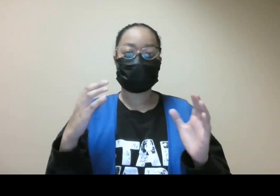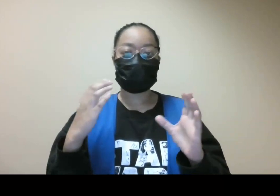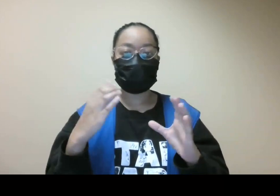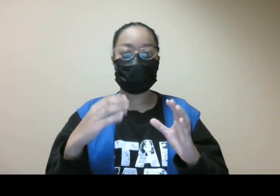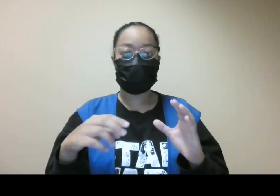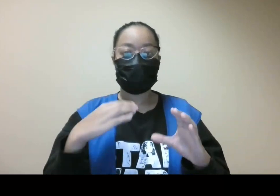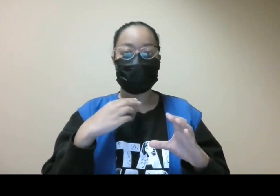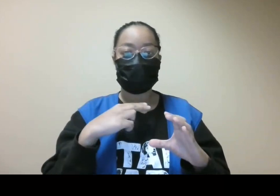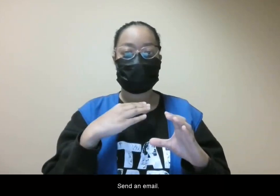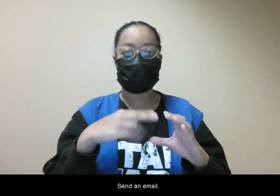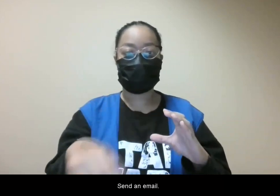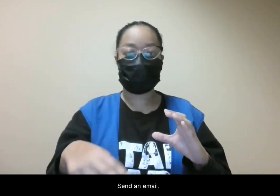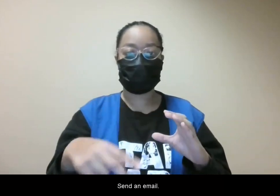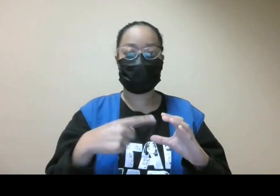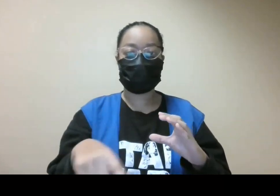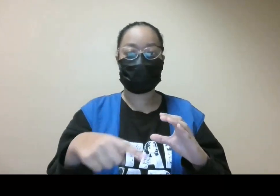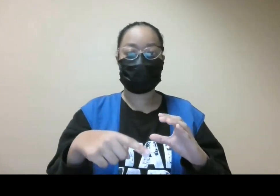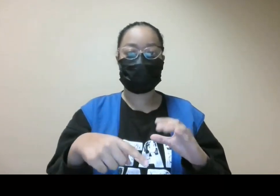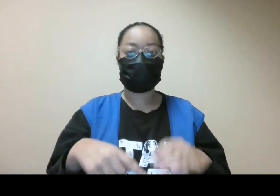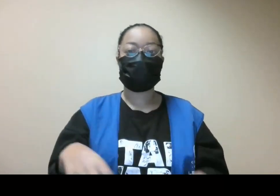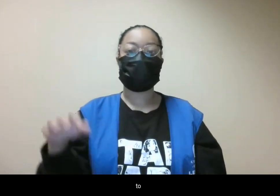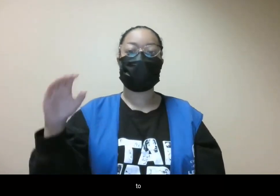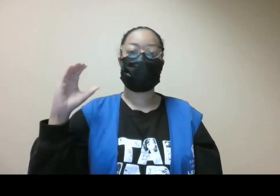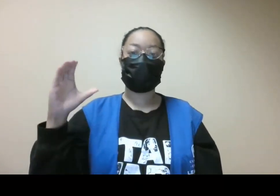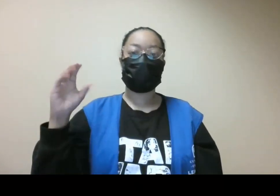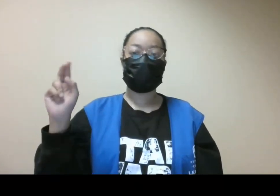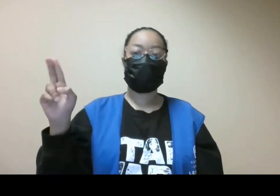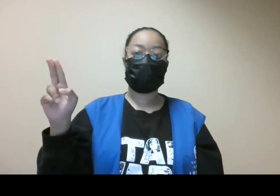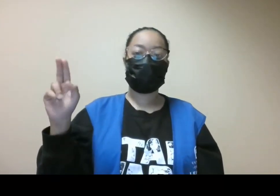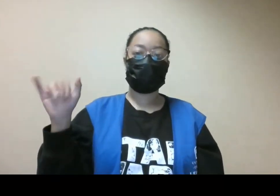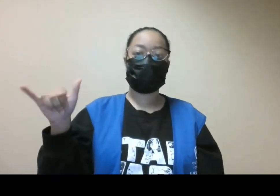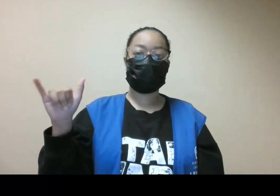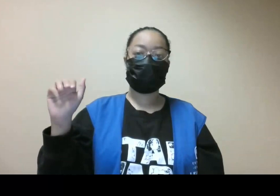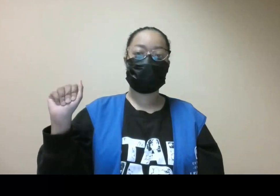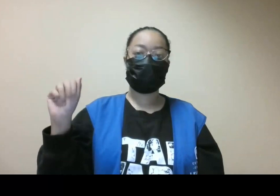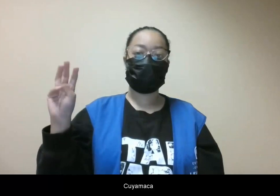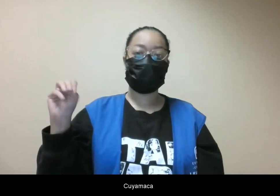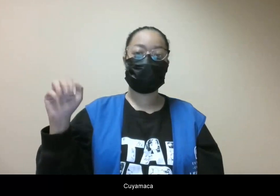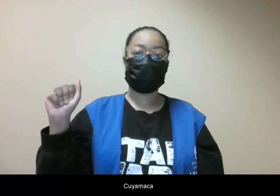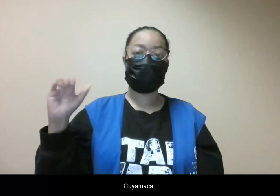send an email to cuyamaca